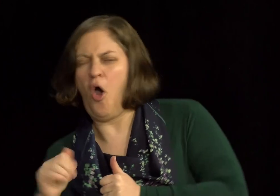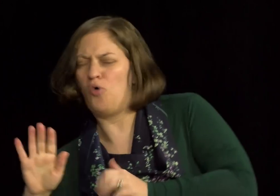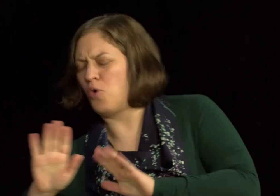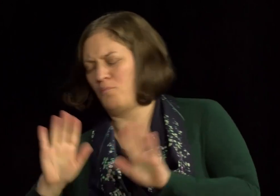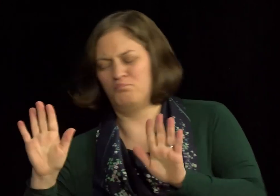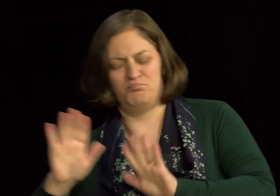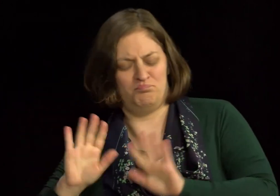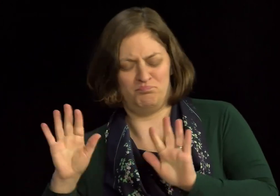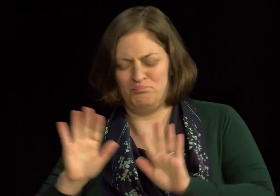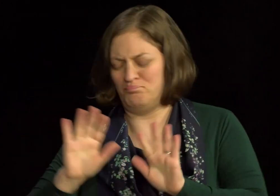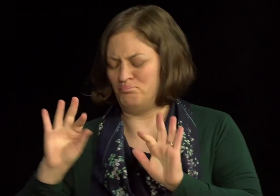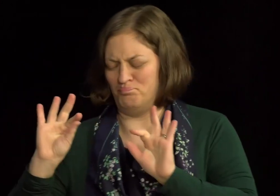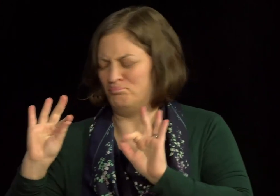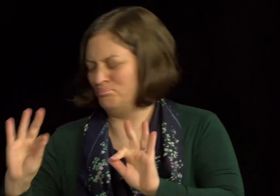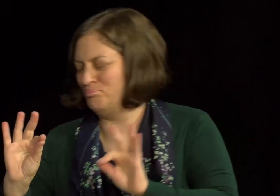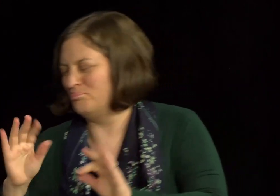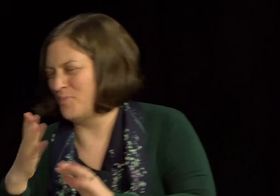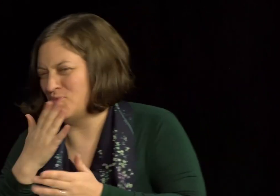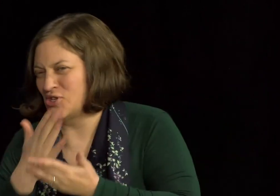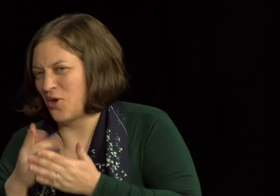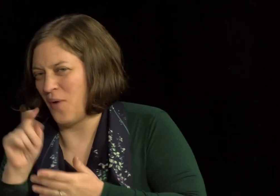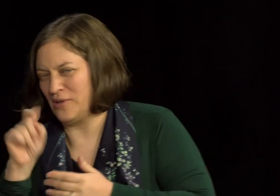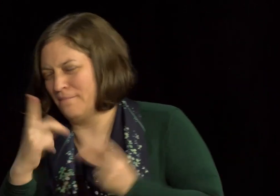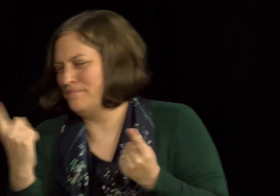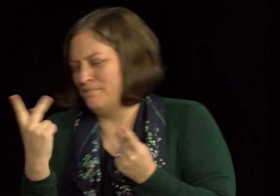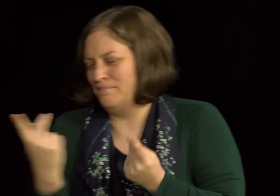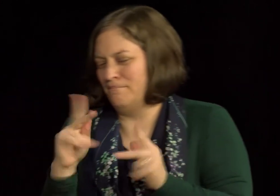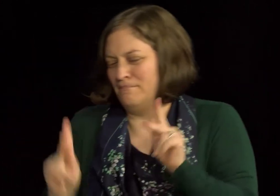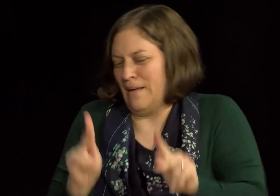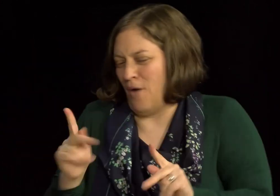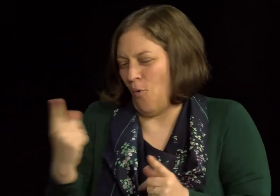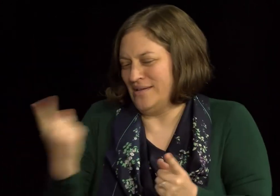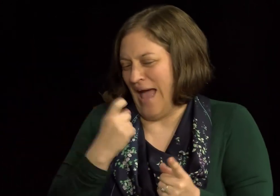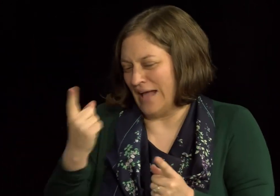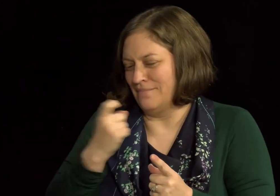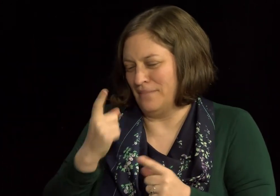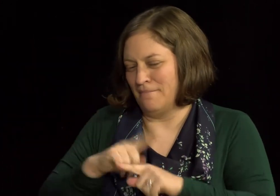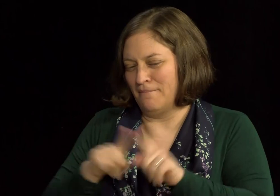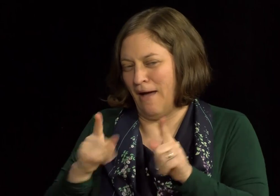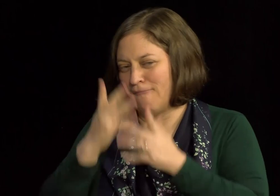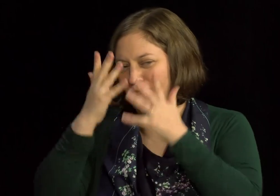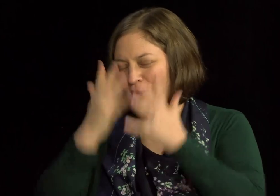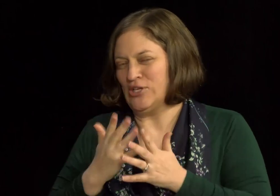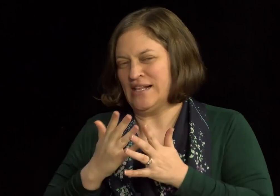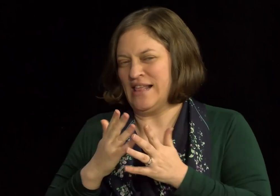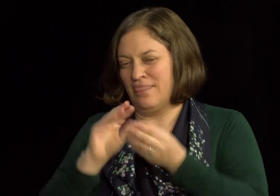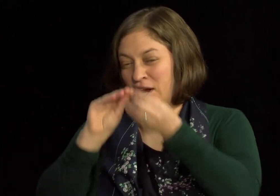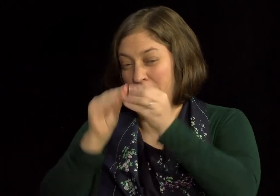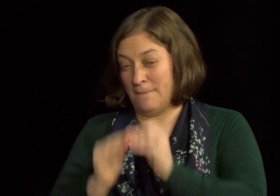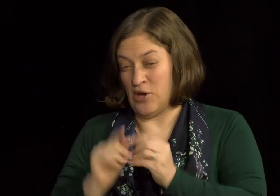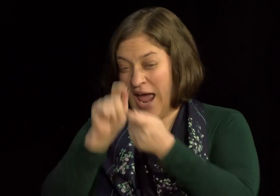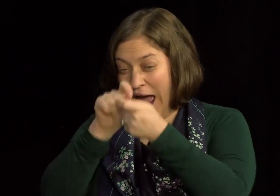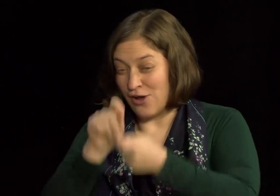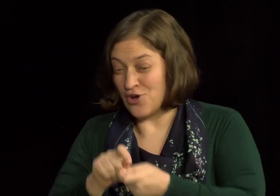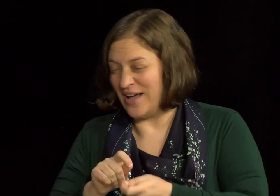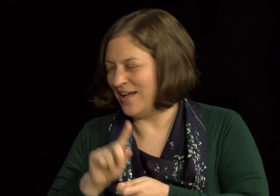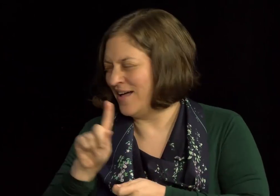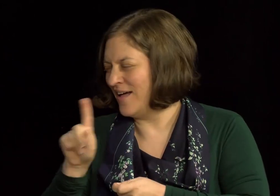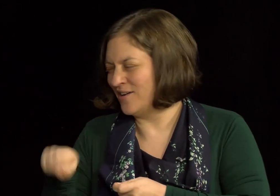No, no, no. No, it's a great question. Um, yeah. Um. It's a question that's commonly asked. Unfortunately, we don't have a